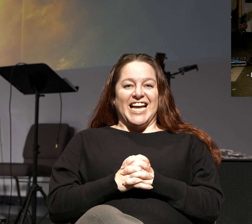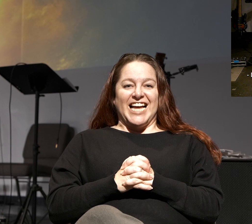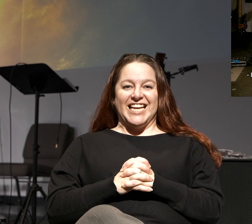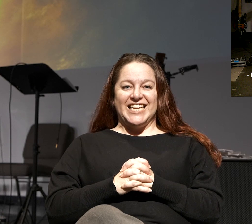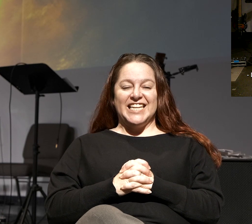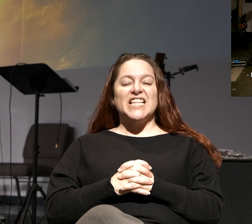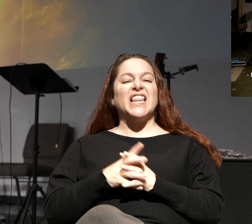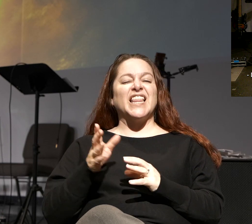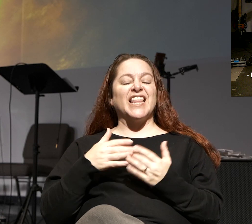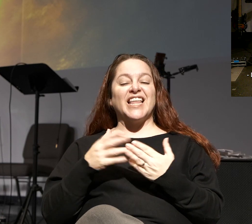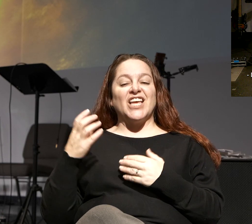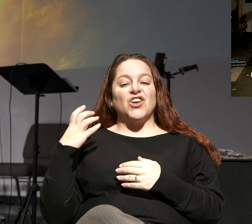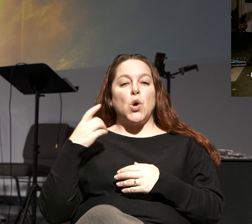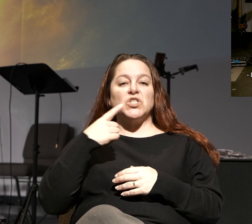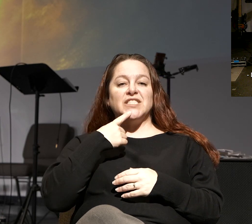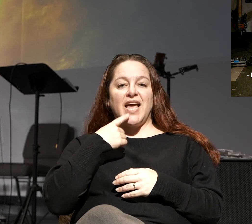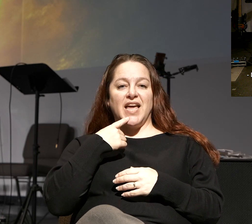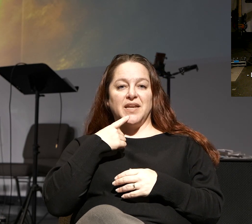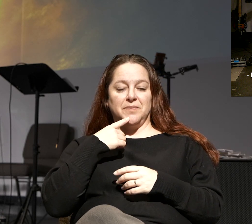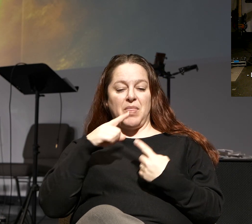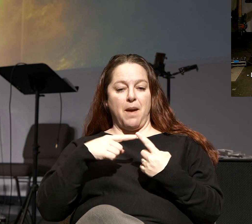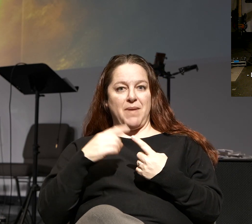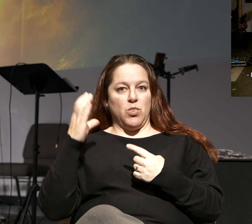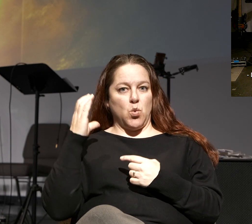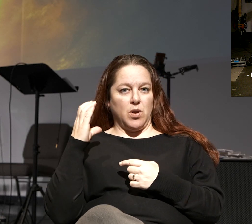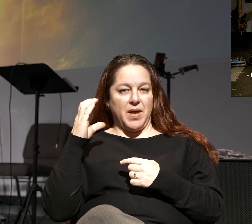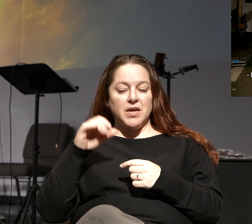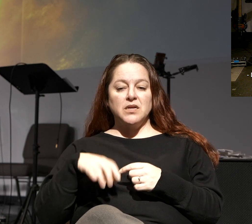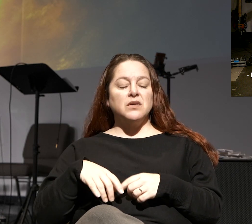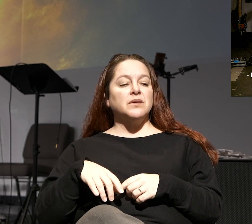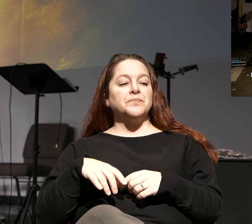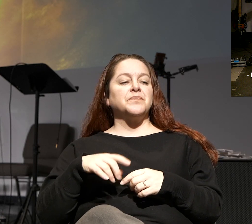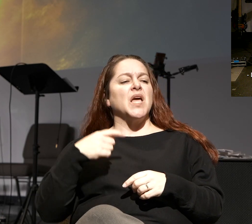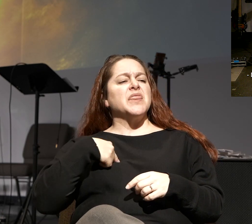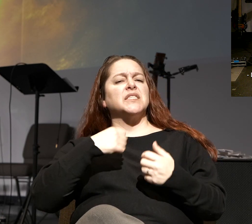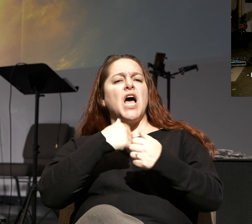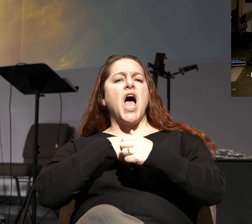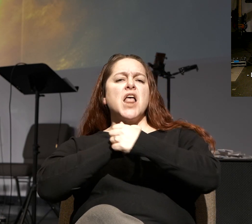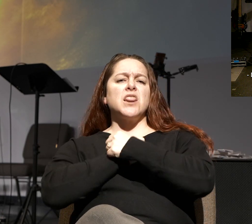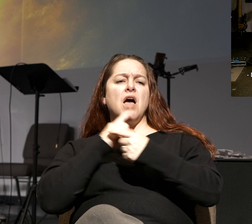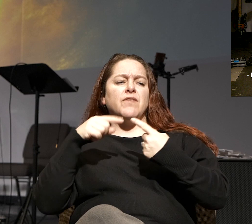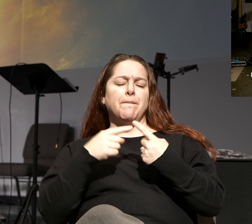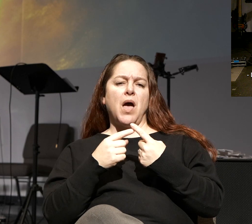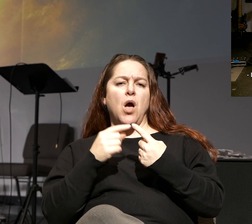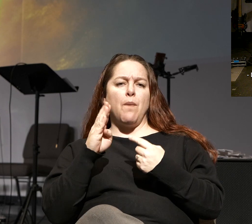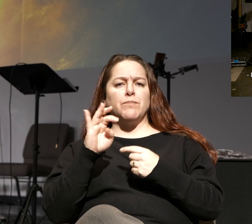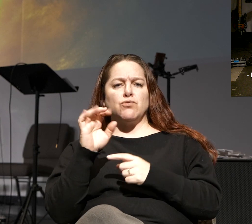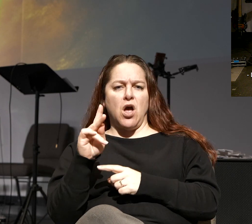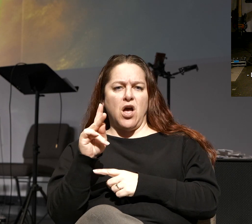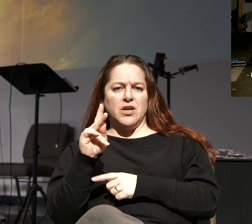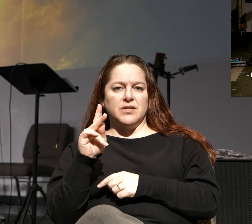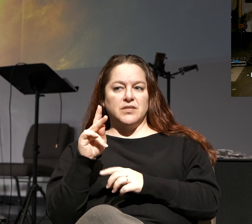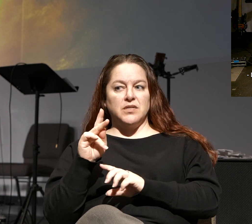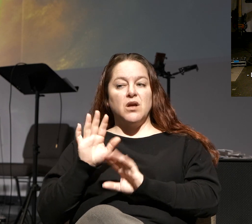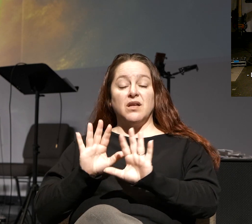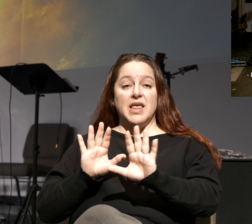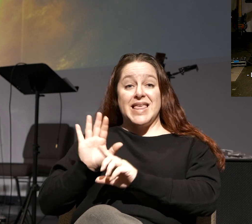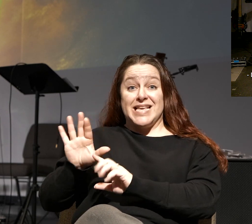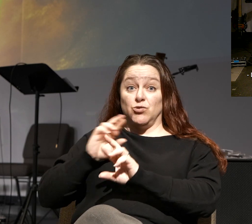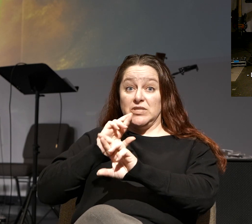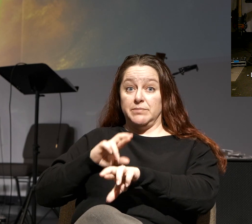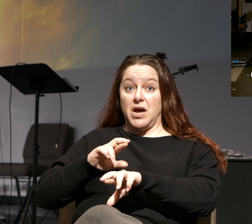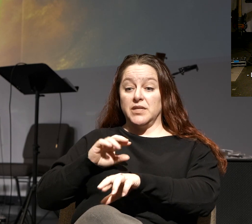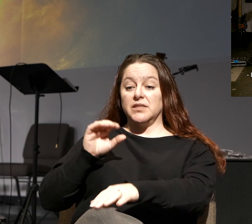This is what he said about Brock Purdy. This is what I love about Brock. By the way, this is his response,